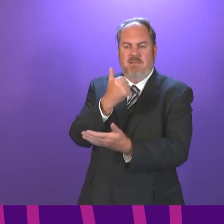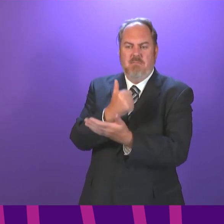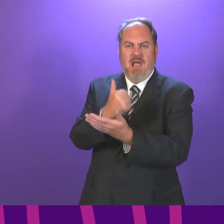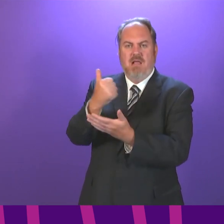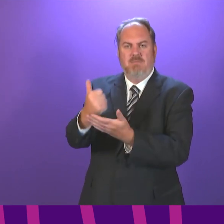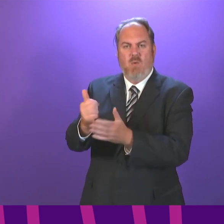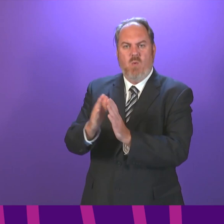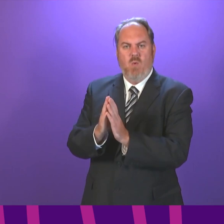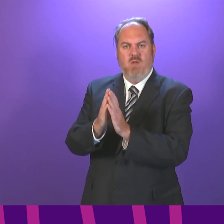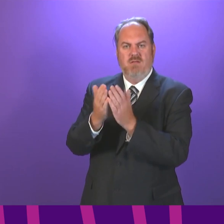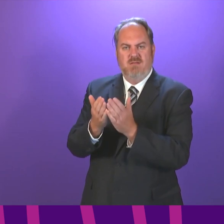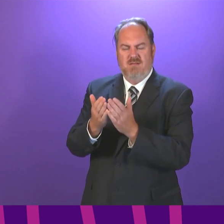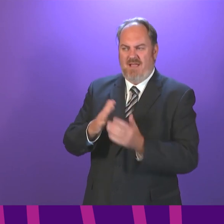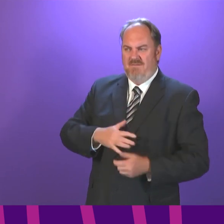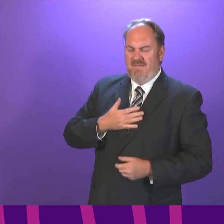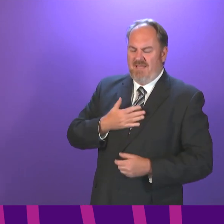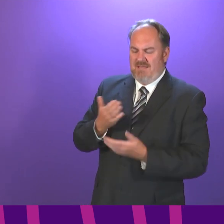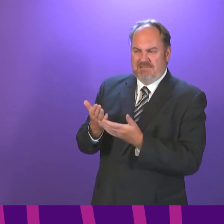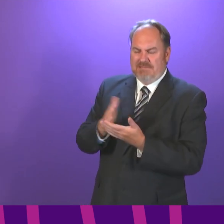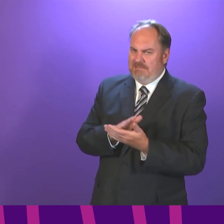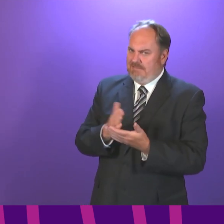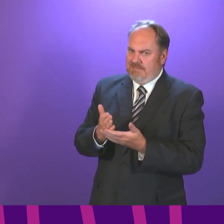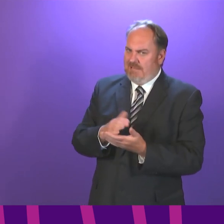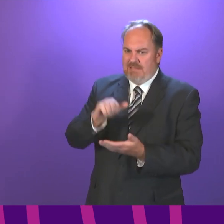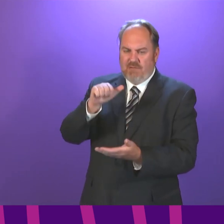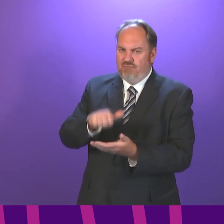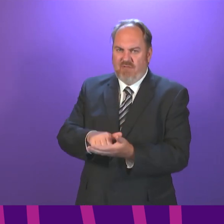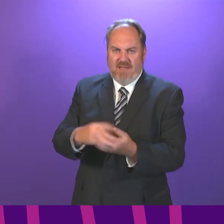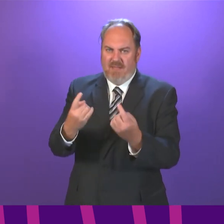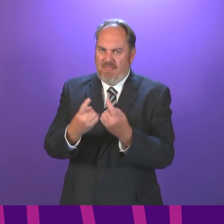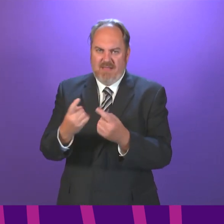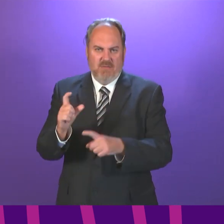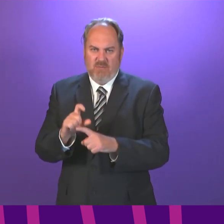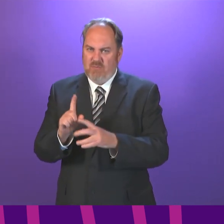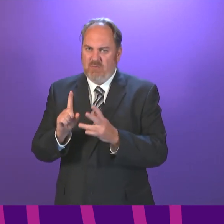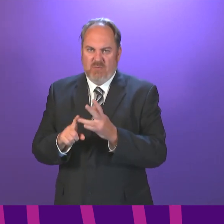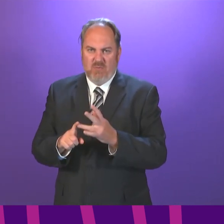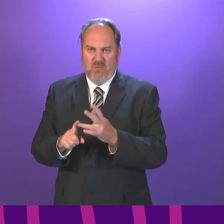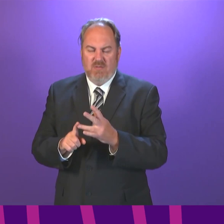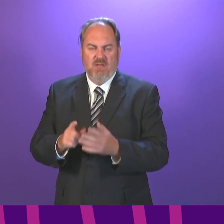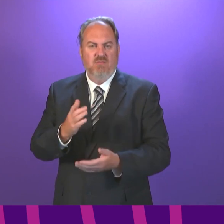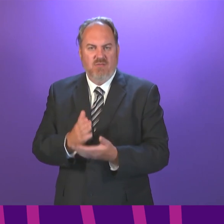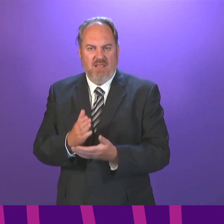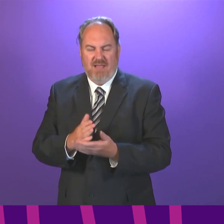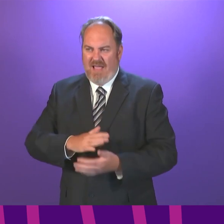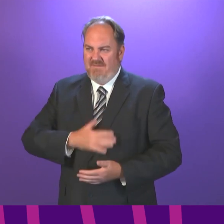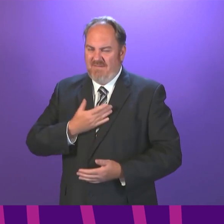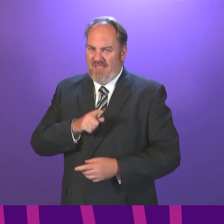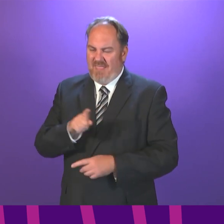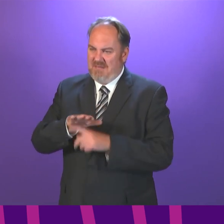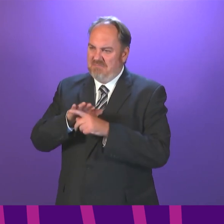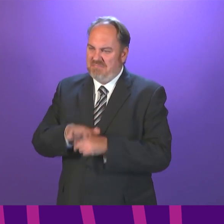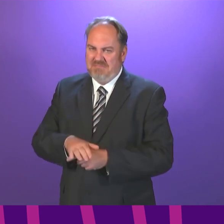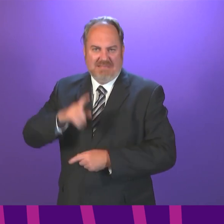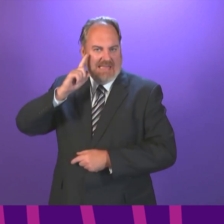particularly as the First Minister refers to them in relation to higher risk venues. It raises human rights implications